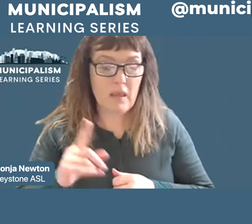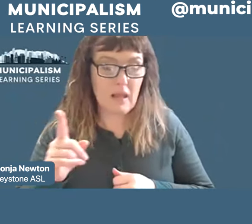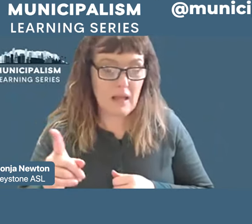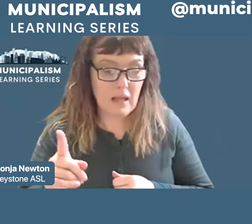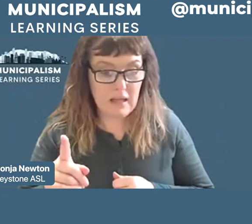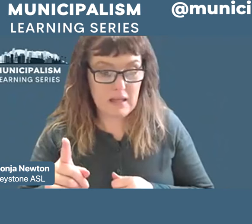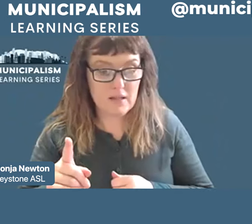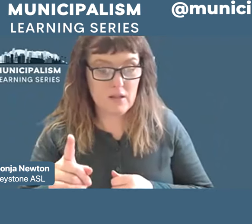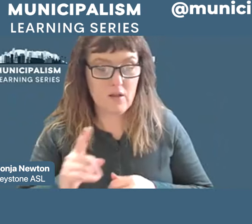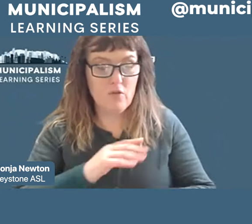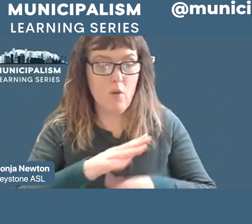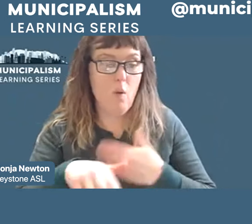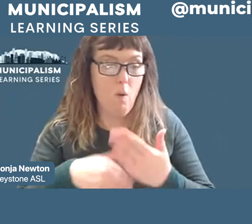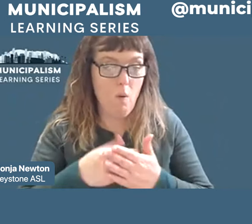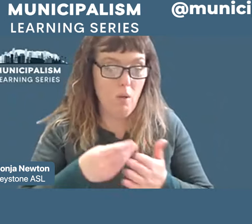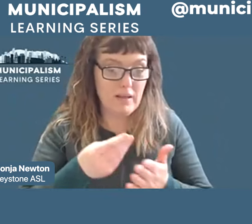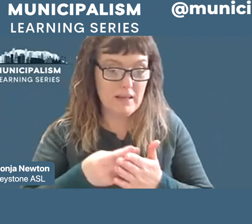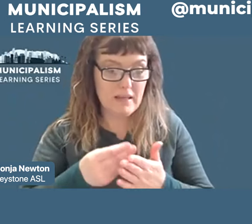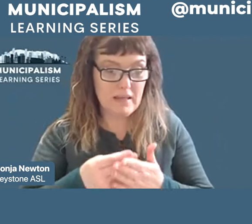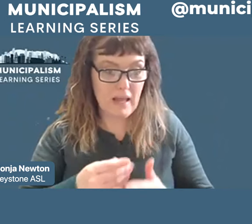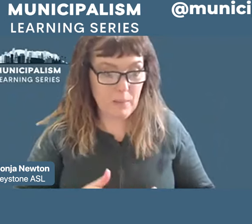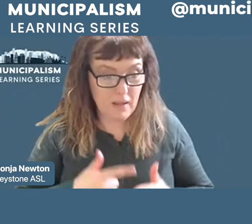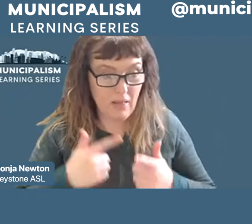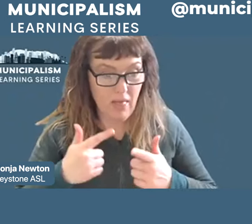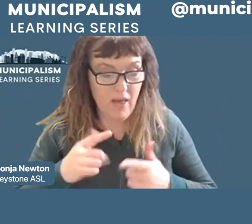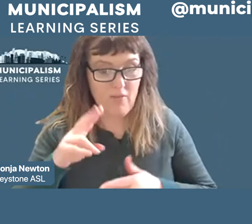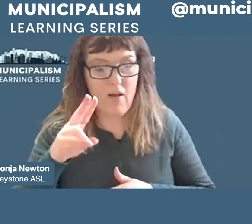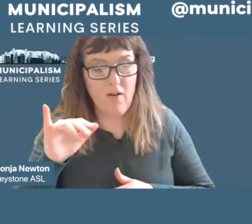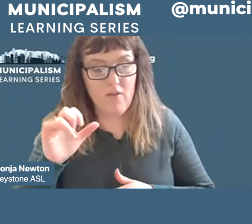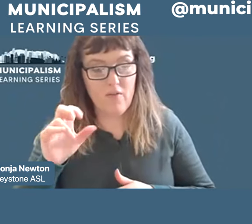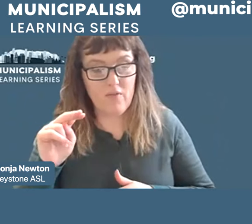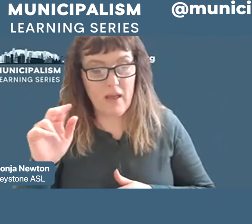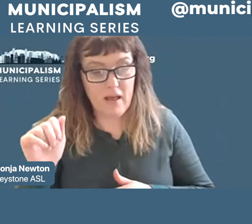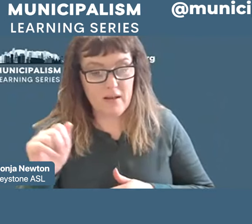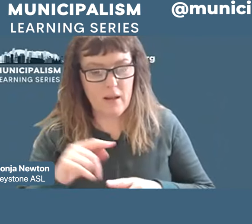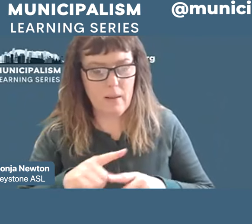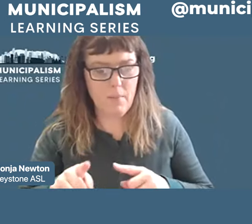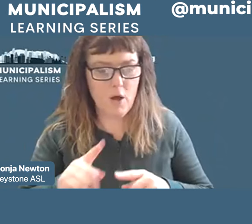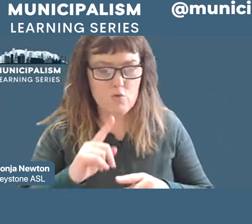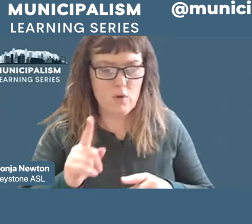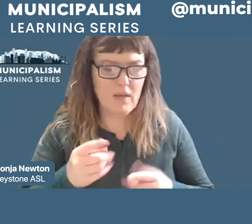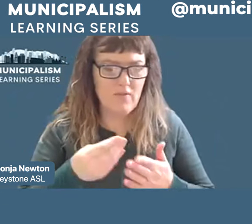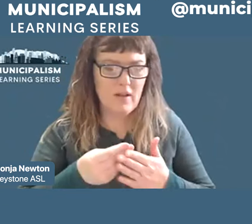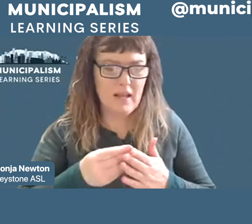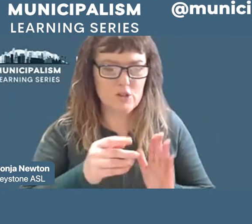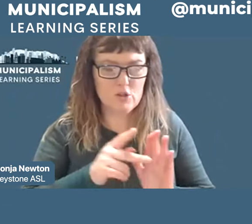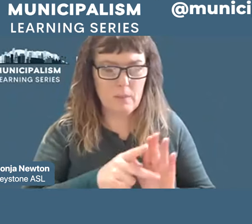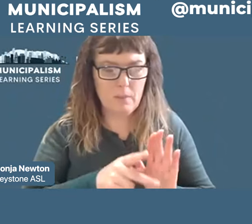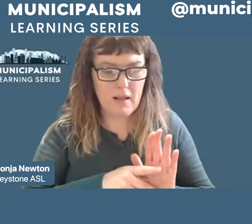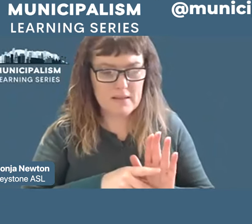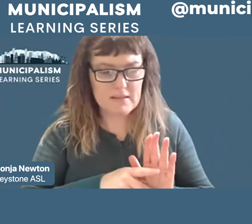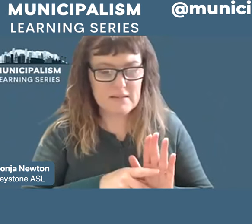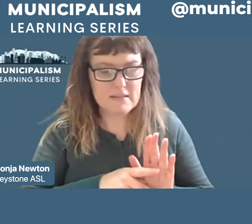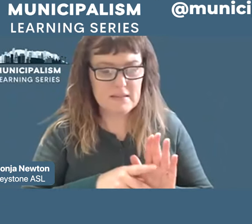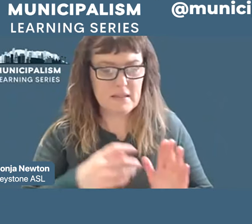In reality, he's merely the author of the financial policy of the Municipal Council. Breitner's new tax scheme